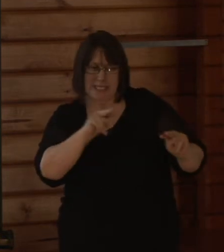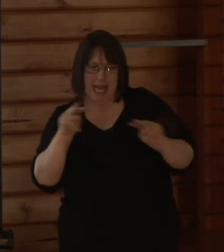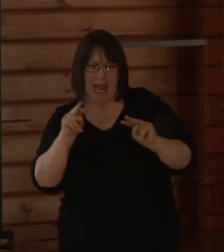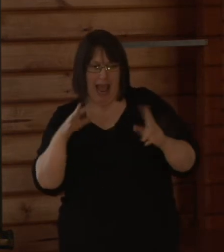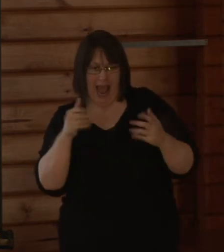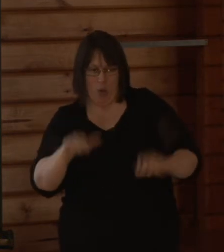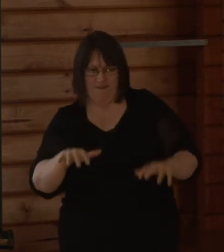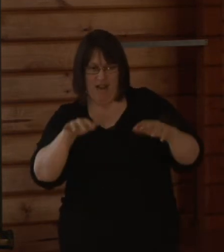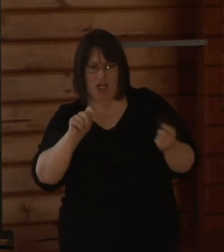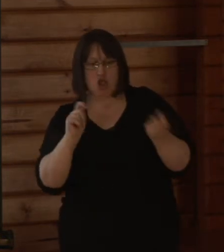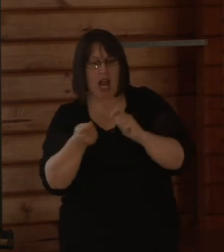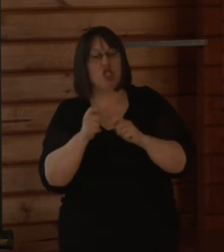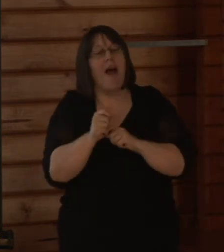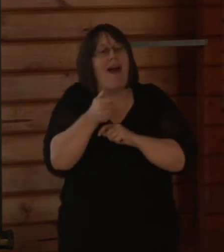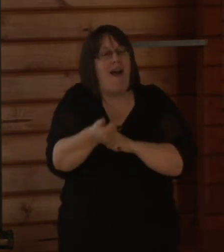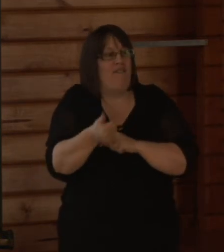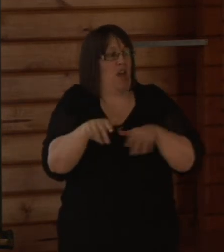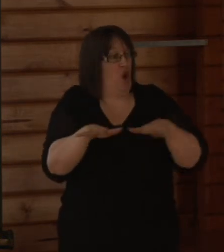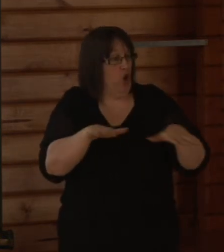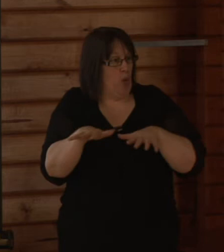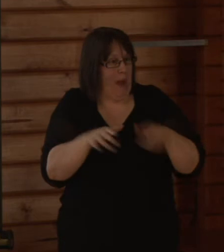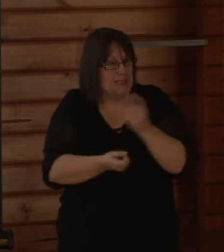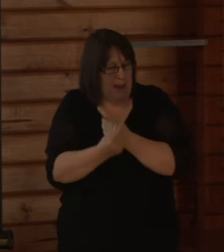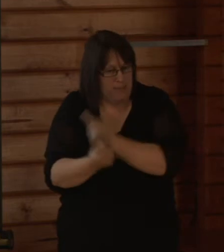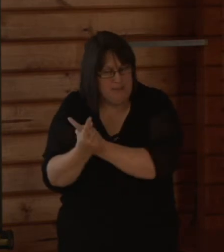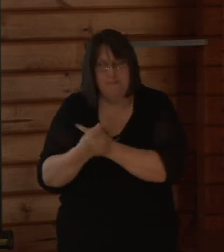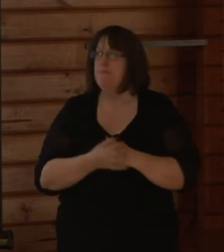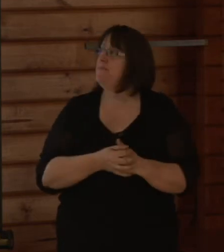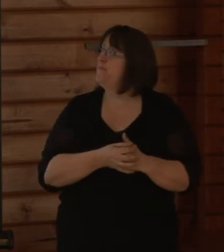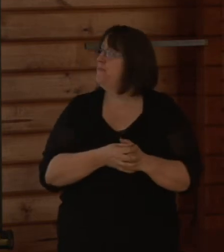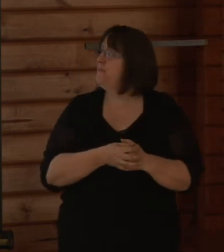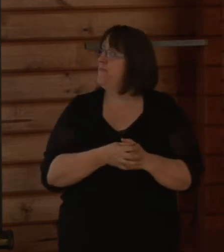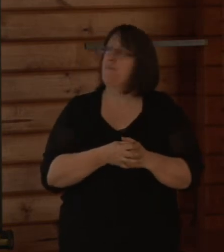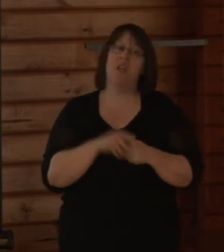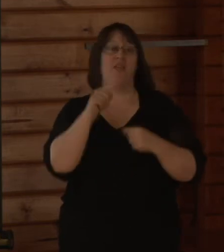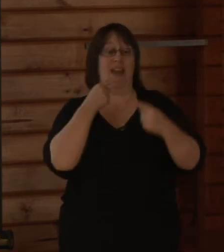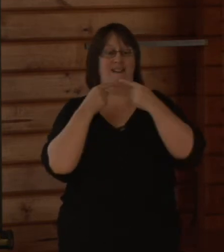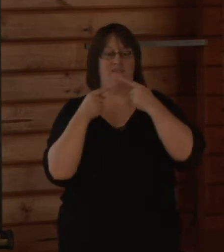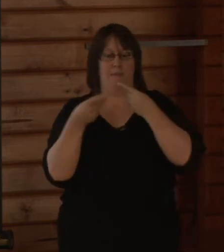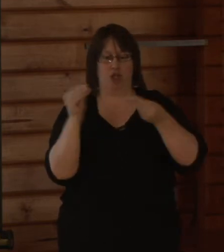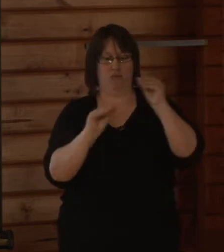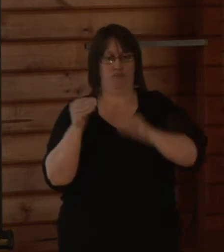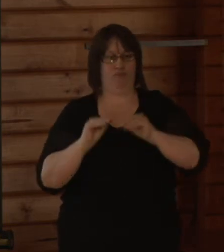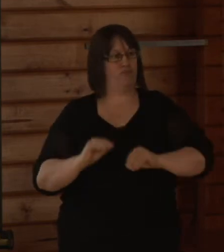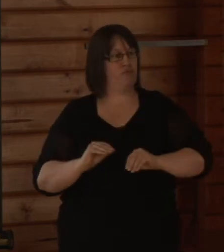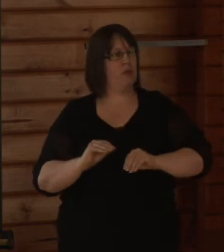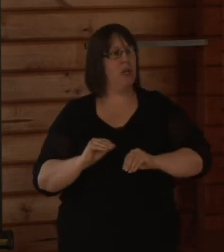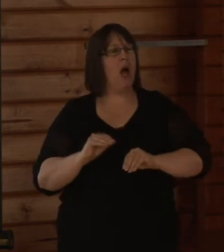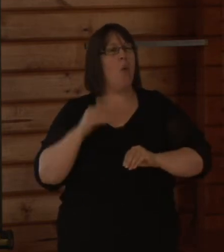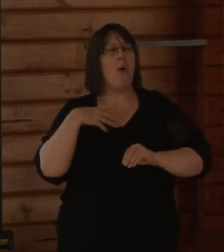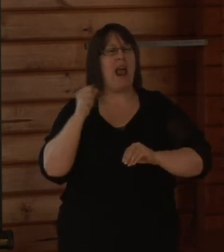after each of the earthquakes. We process that information using some